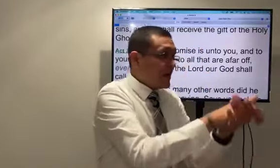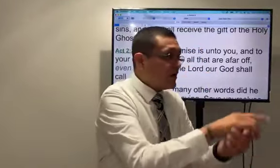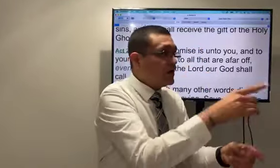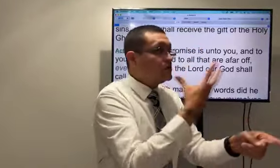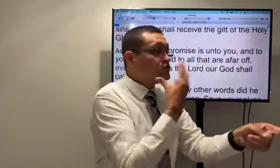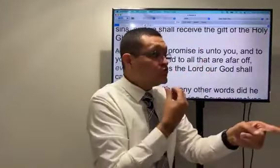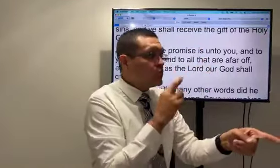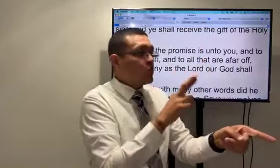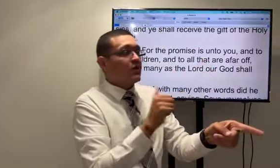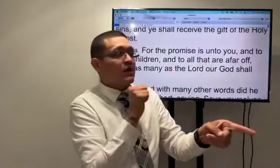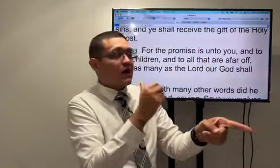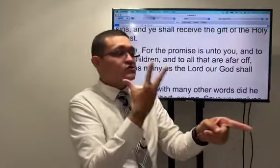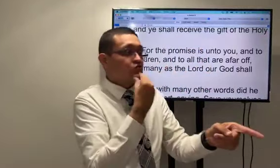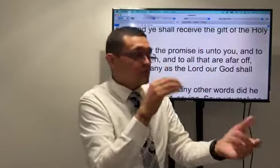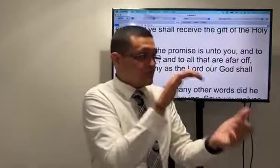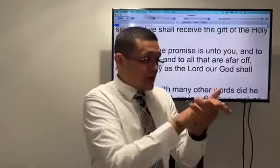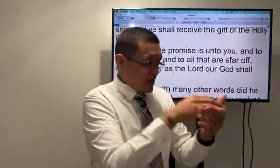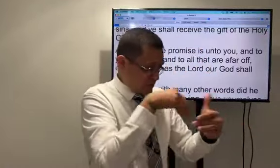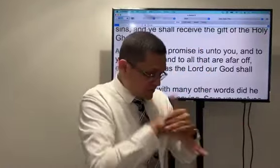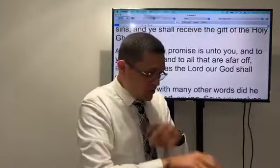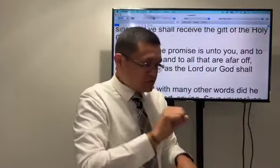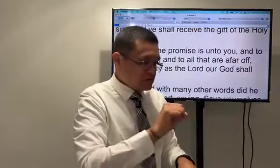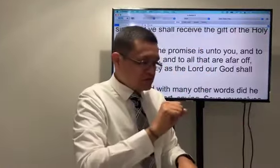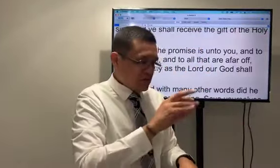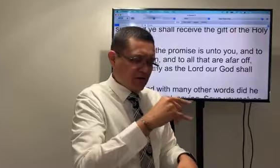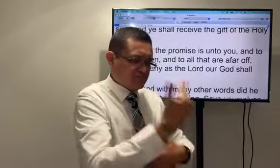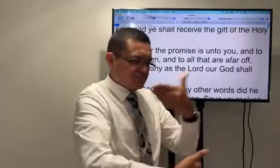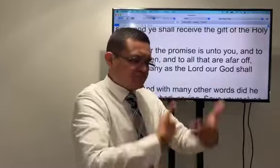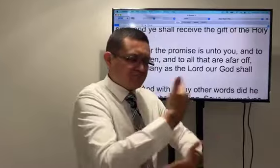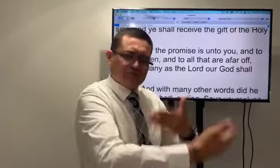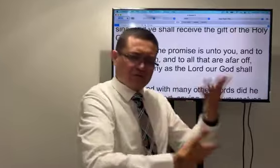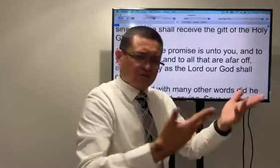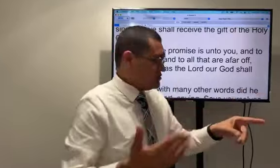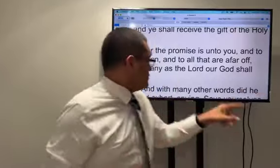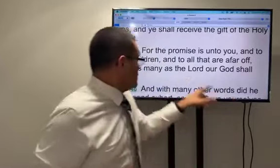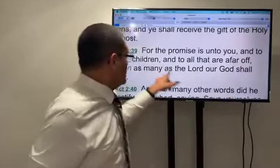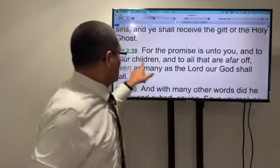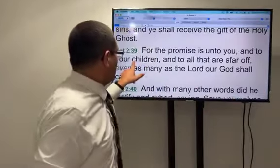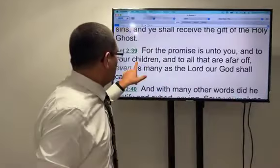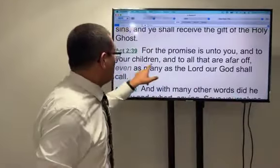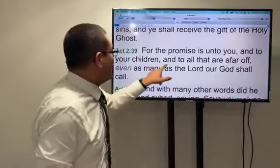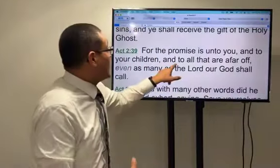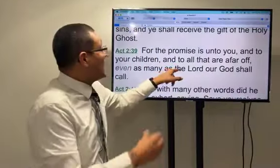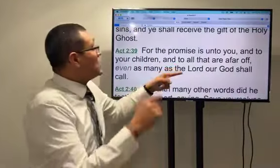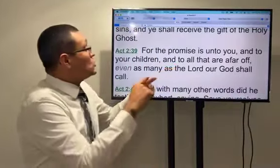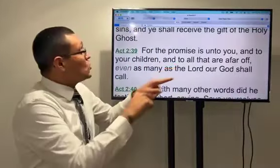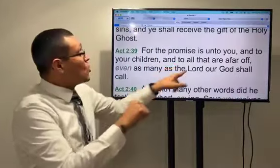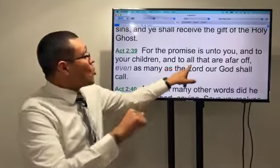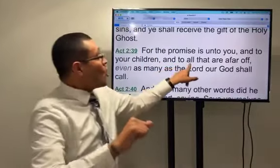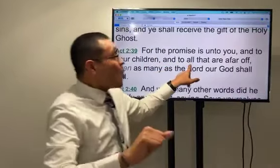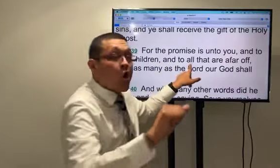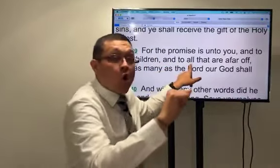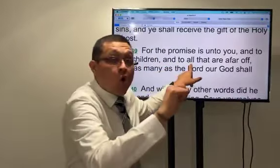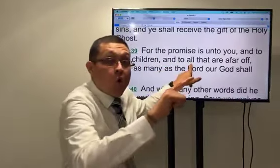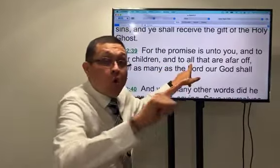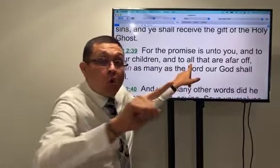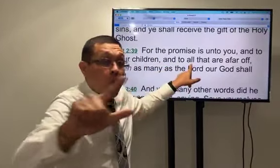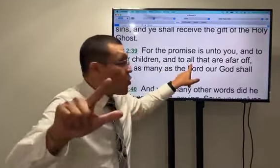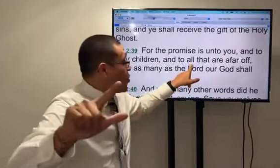but nowadays it's you know it's especially here in America you have all different nationalities marrying all different